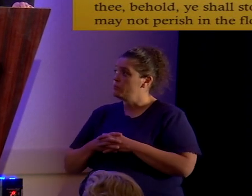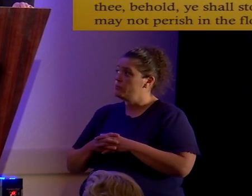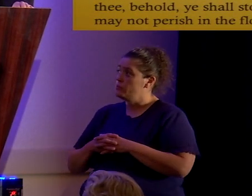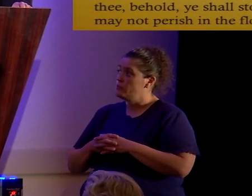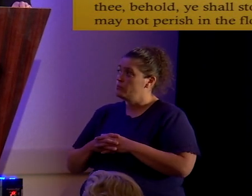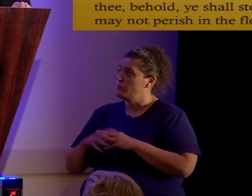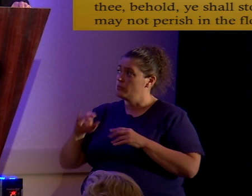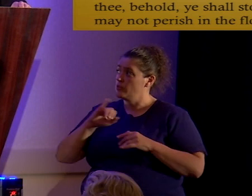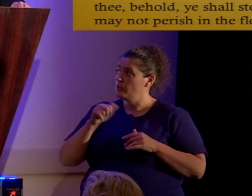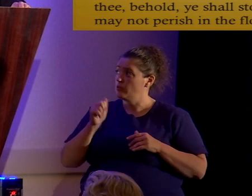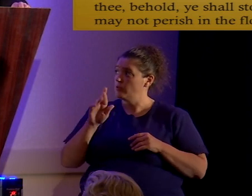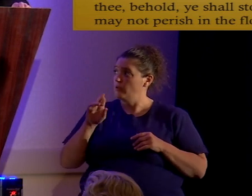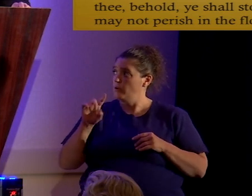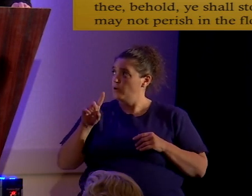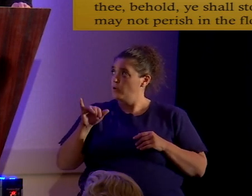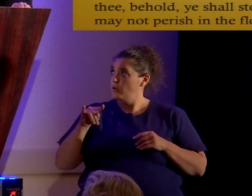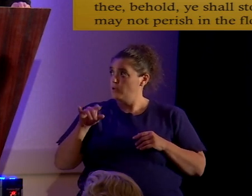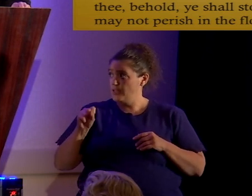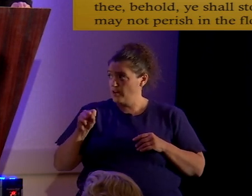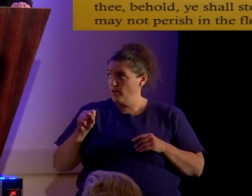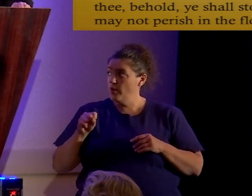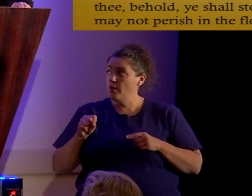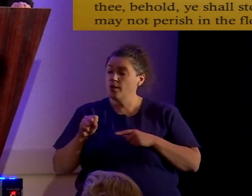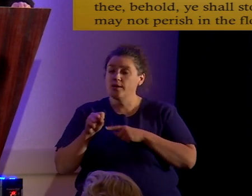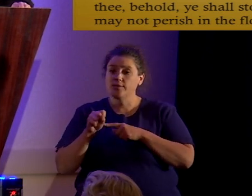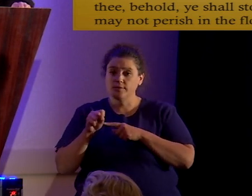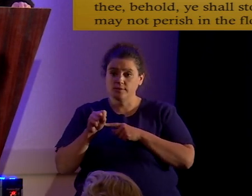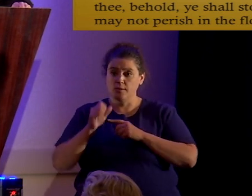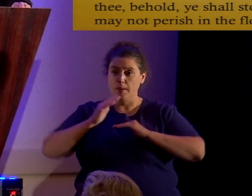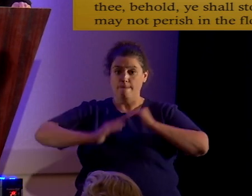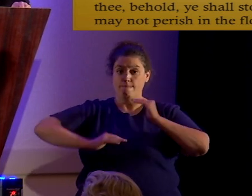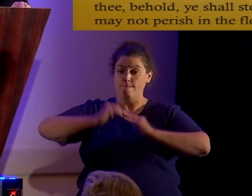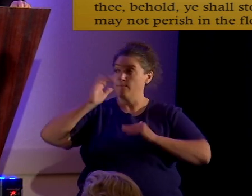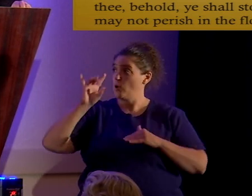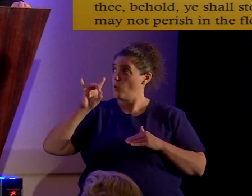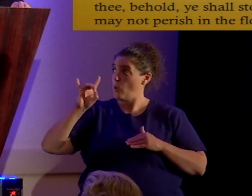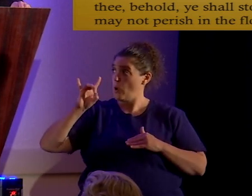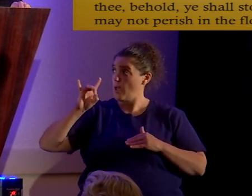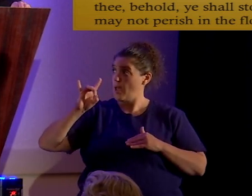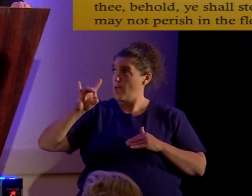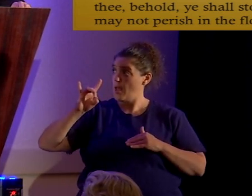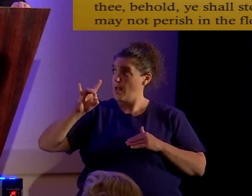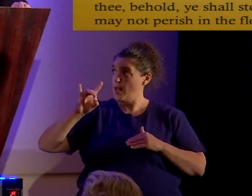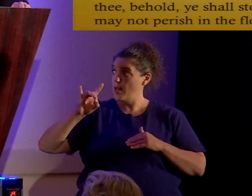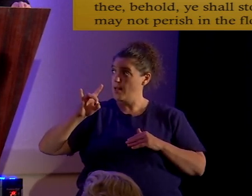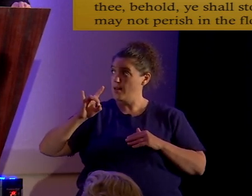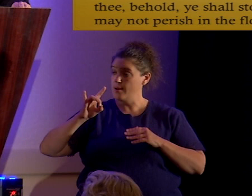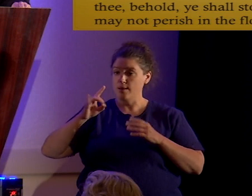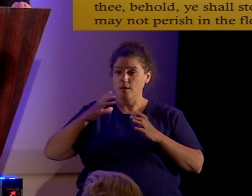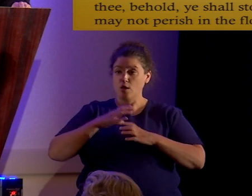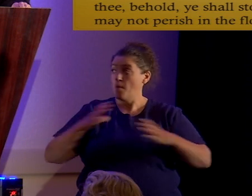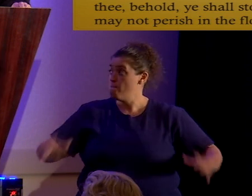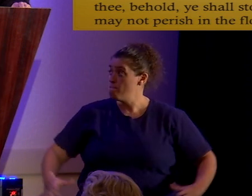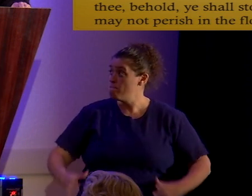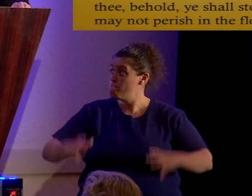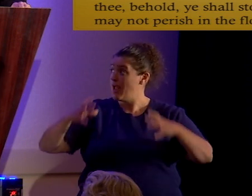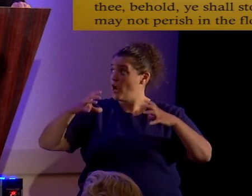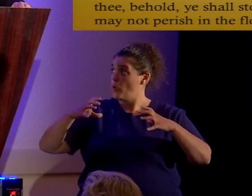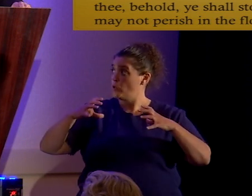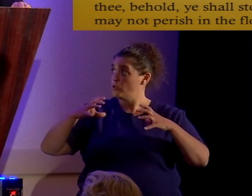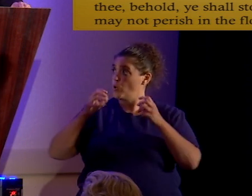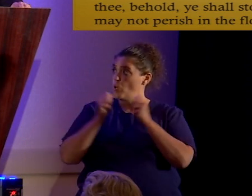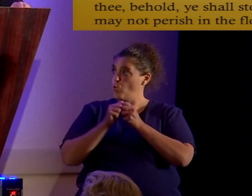Jaredites, as I've said, from the Tower of Babel, they built eight large barge barrels lighted with 16